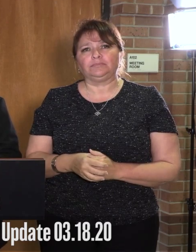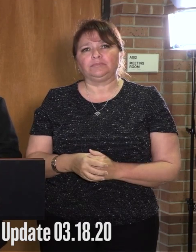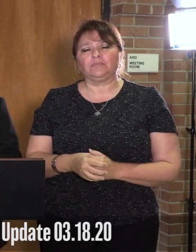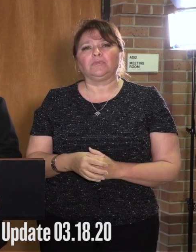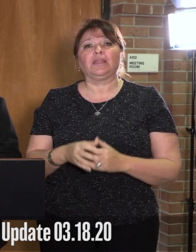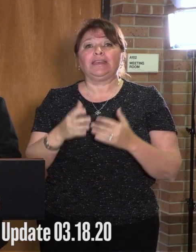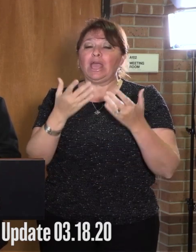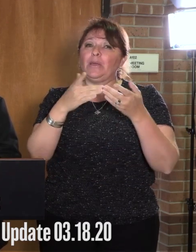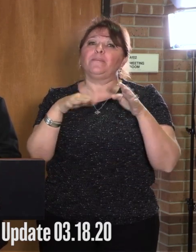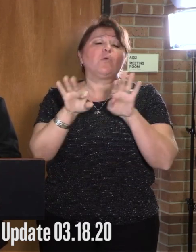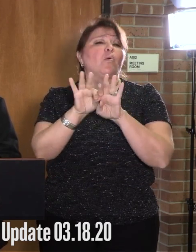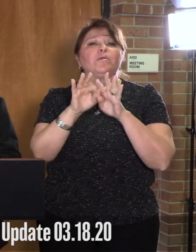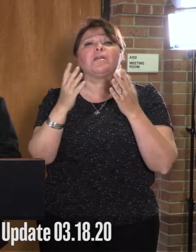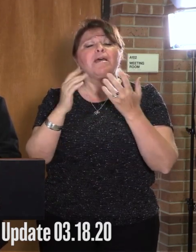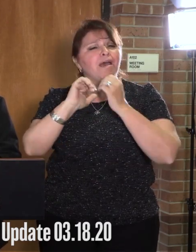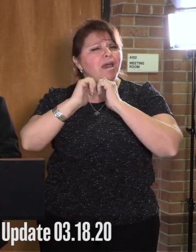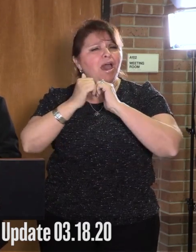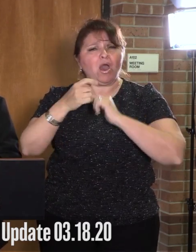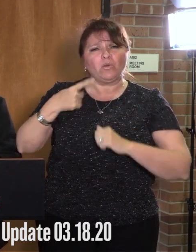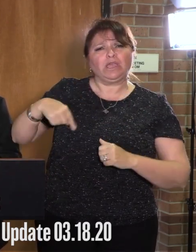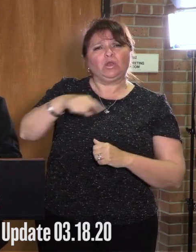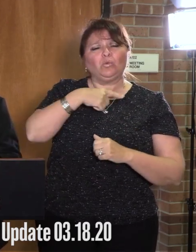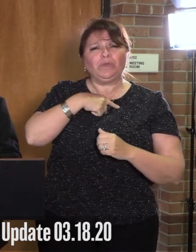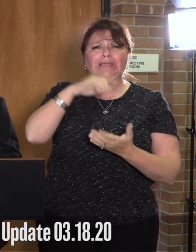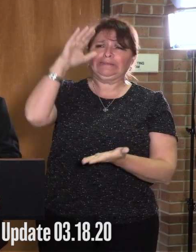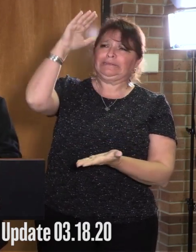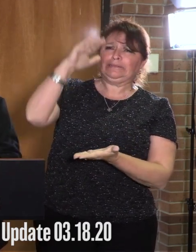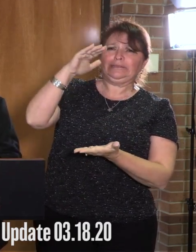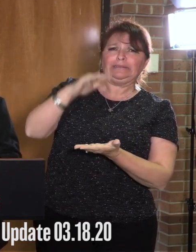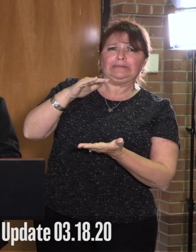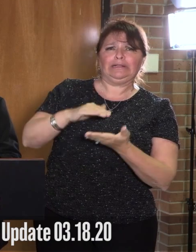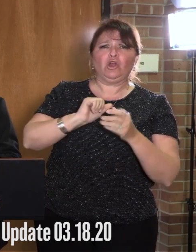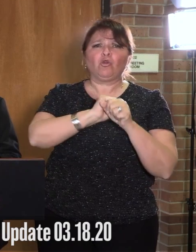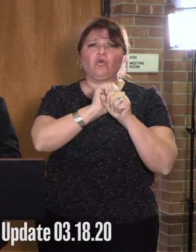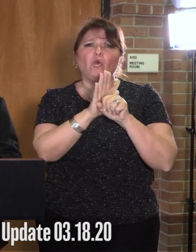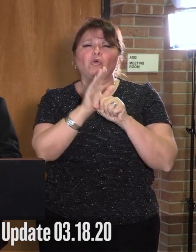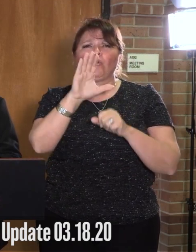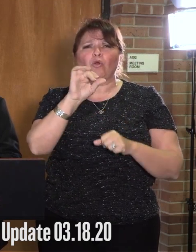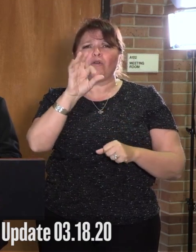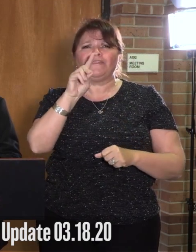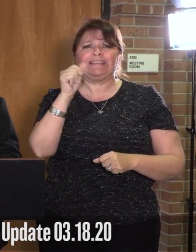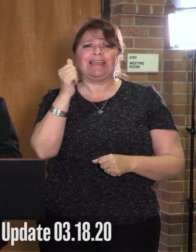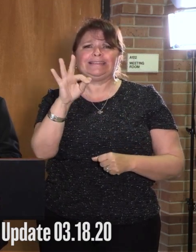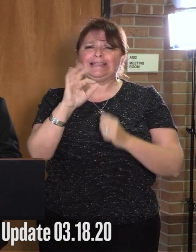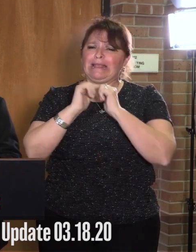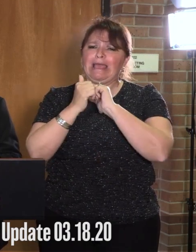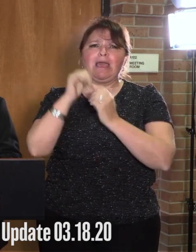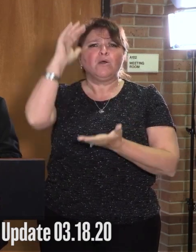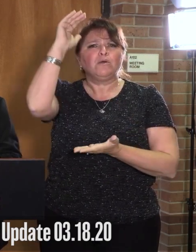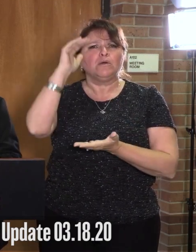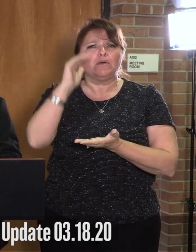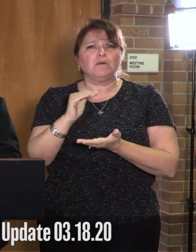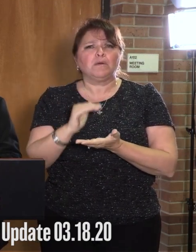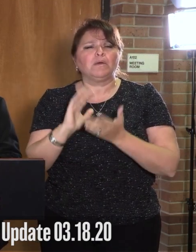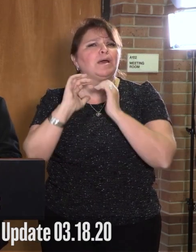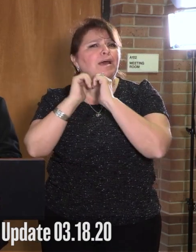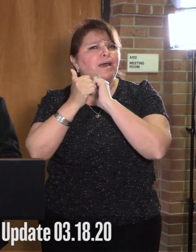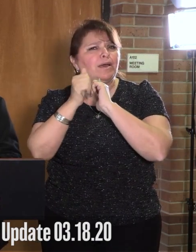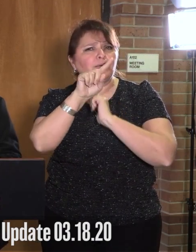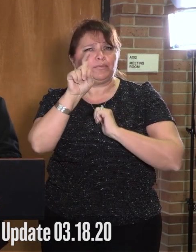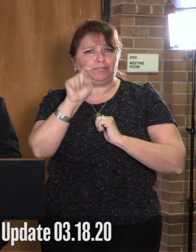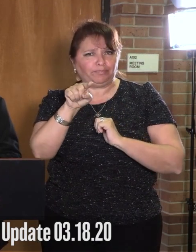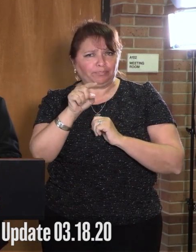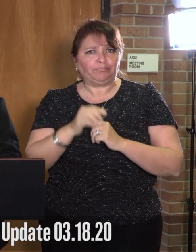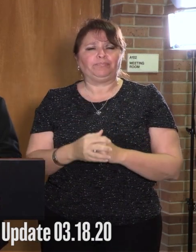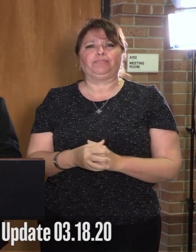Now, key questions. How can Texans slow the spread of COVID-19? Ahora, algunas preguntas claves. ¿Cómo los texanos podemos detener la